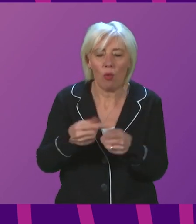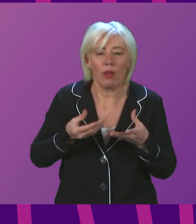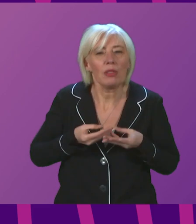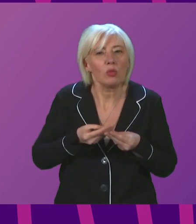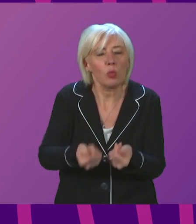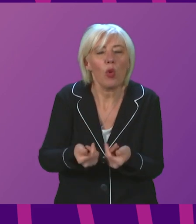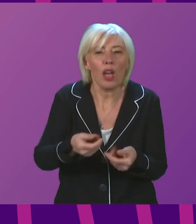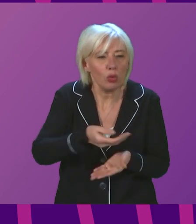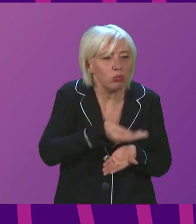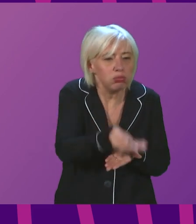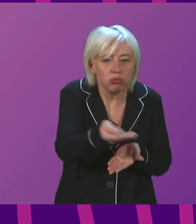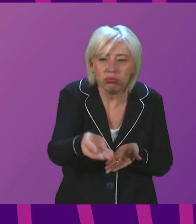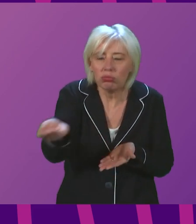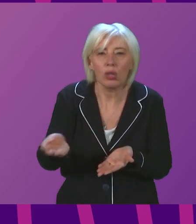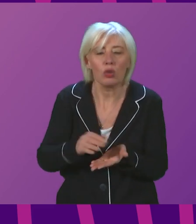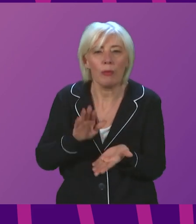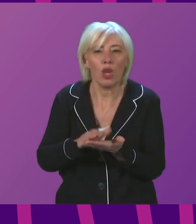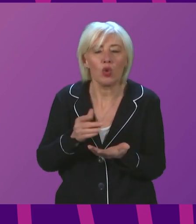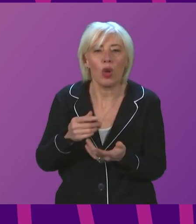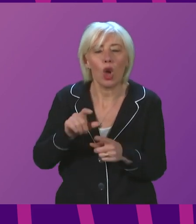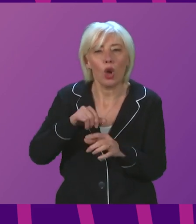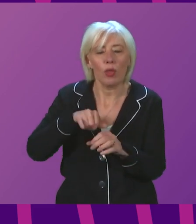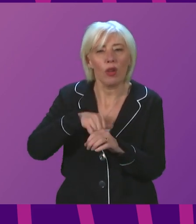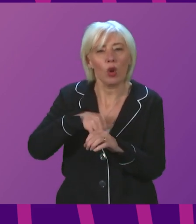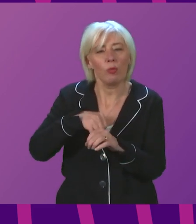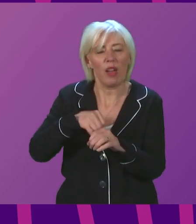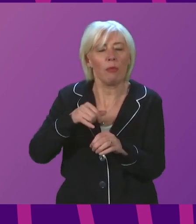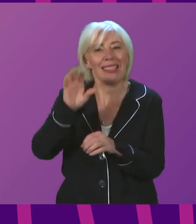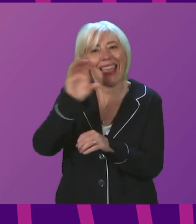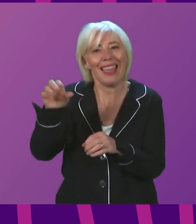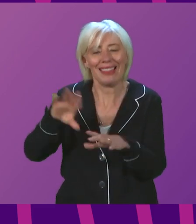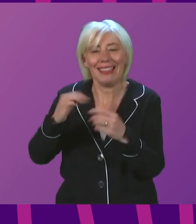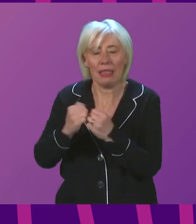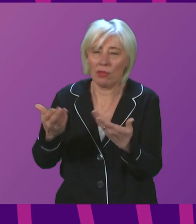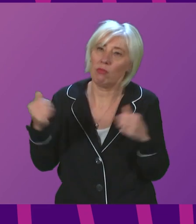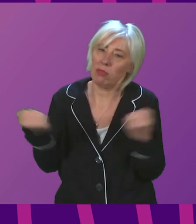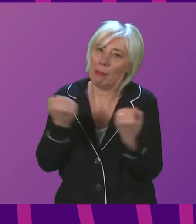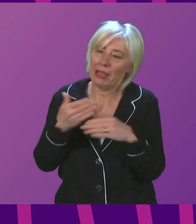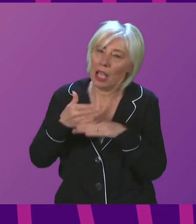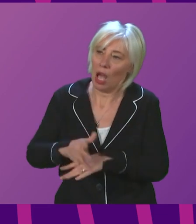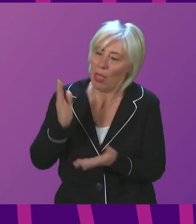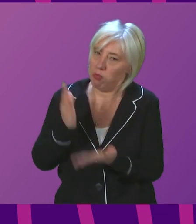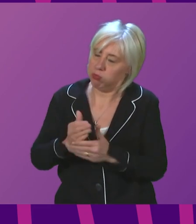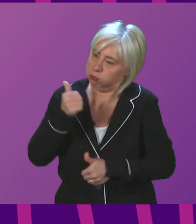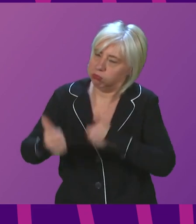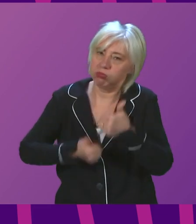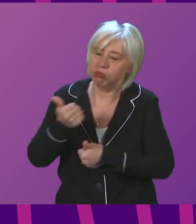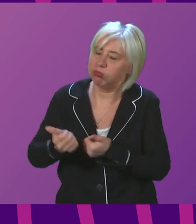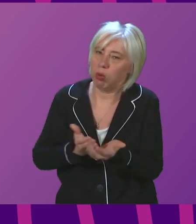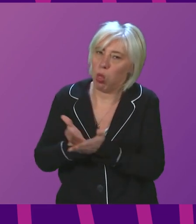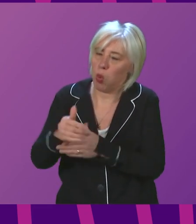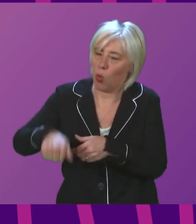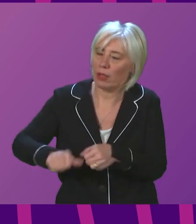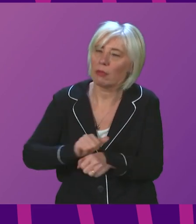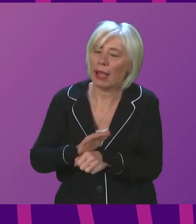for distribution to relieve pressure on community pharmacy teams who are extremely busy and who have done heroic work over the course of the pandemic.